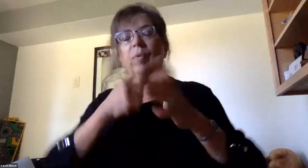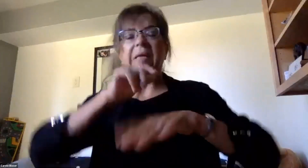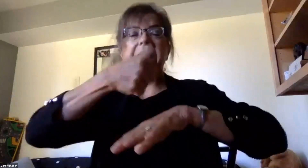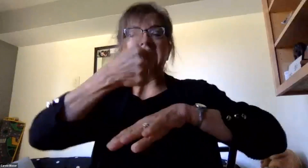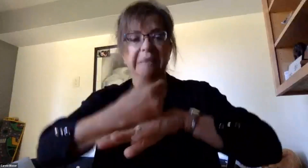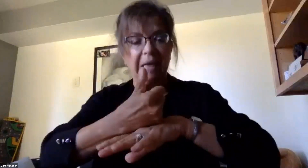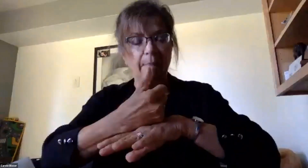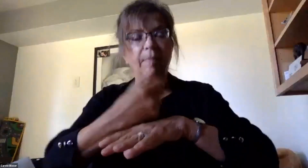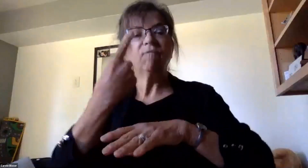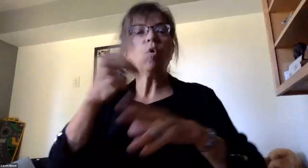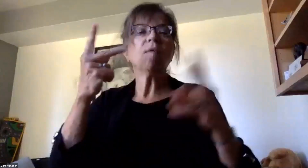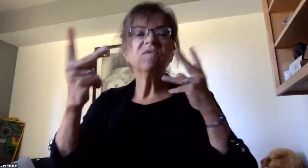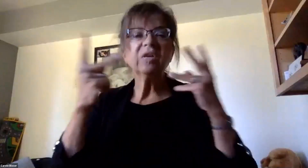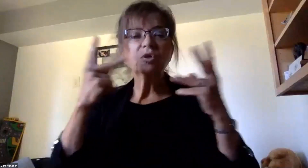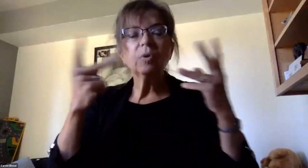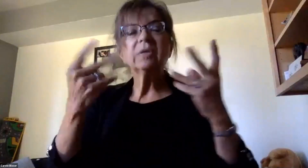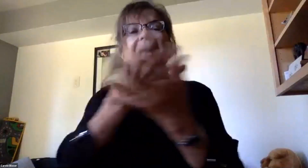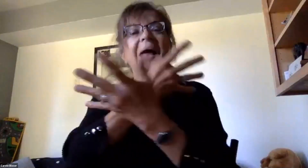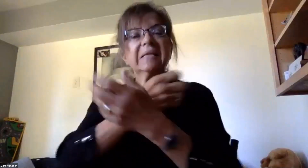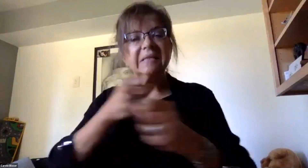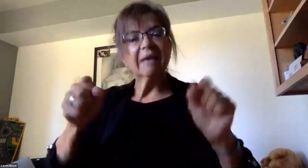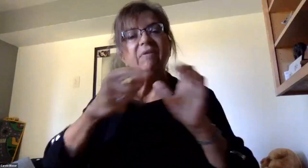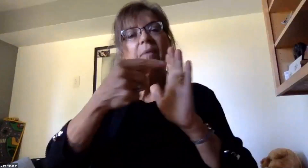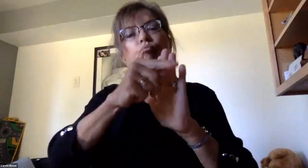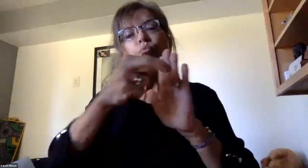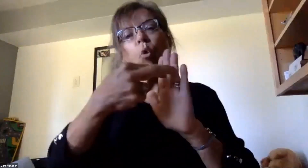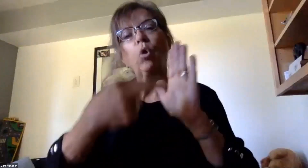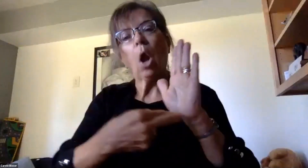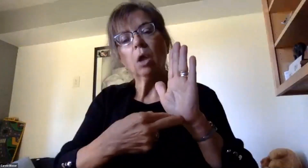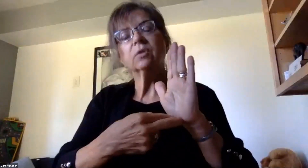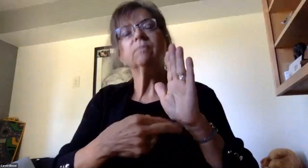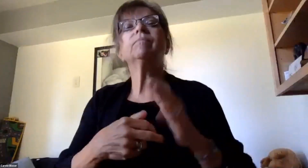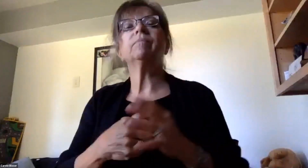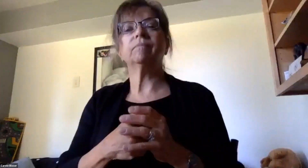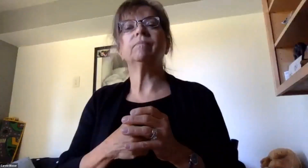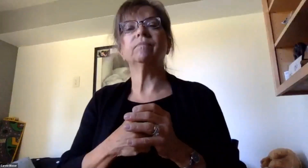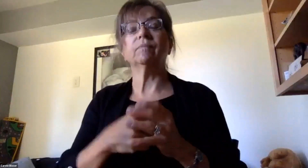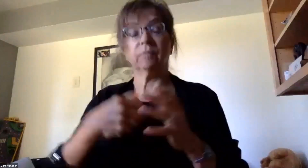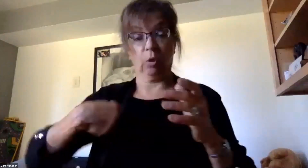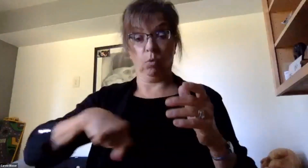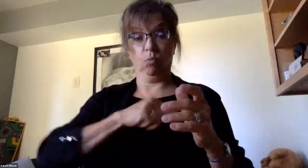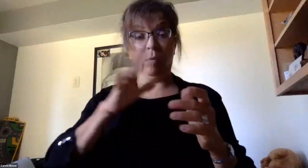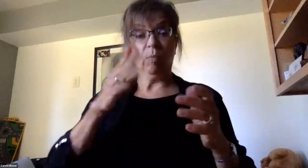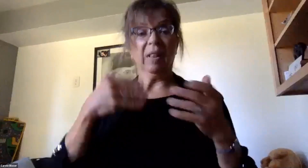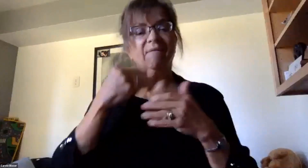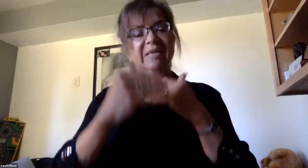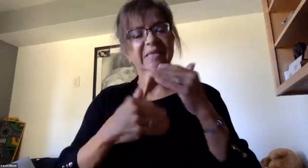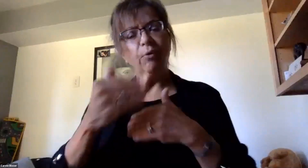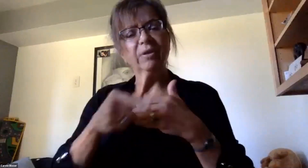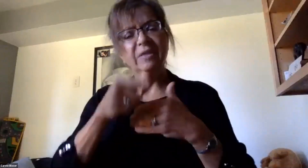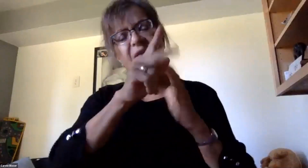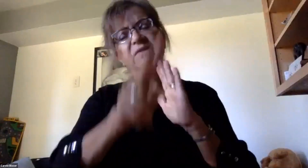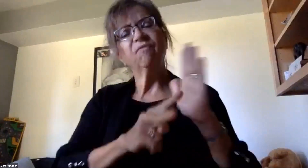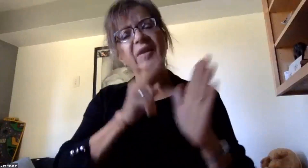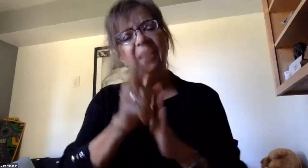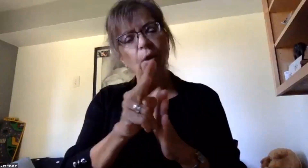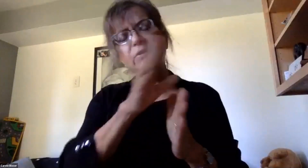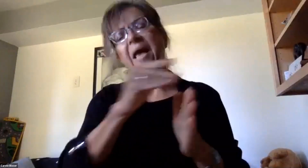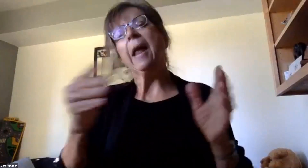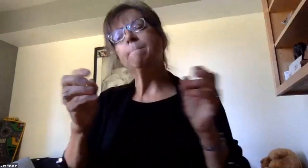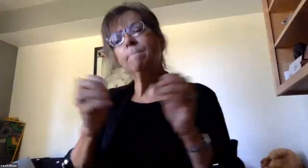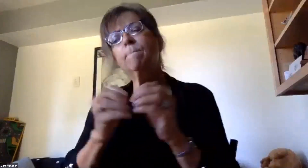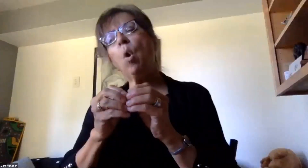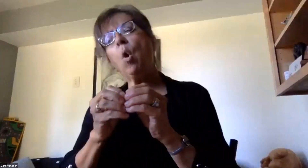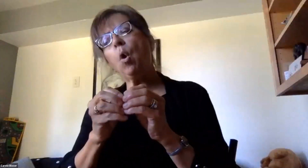protocols being able to be taught to everyone. So we'll have a series of these and we'll have more in areas like